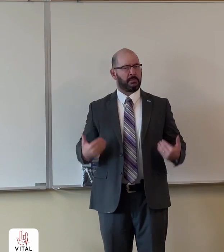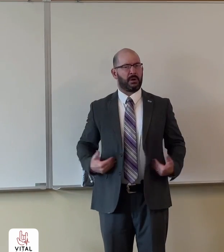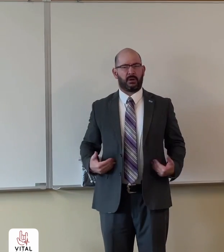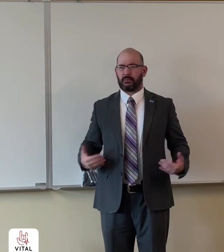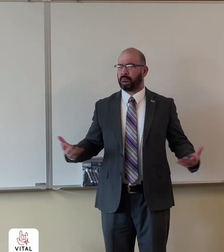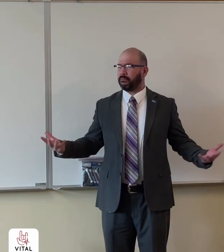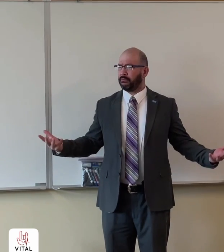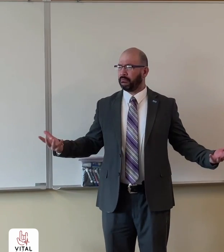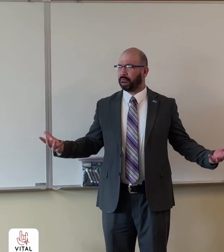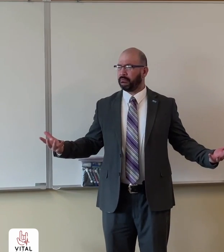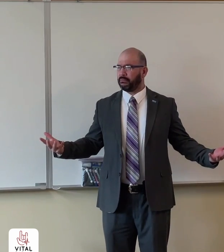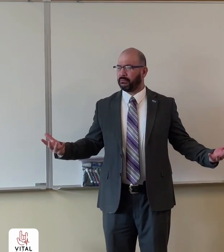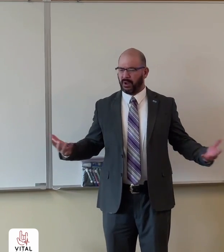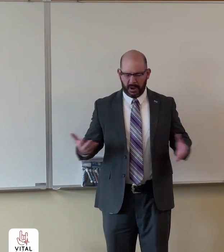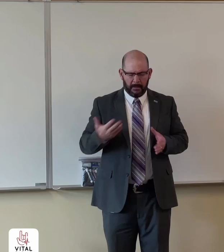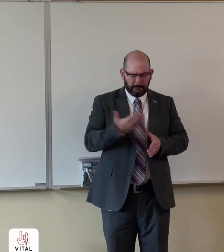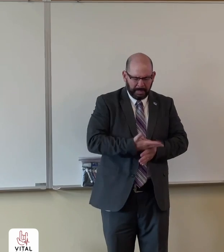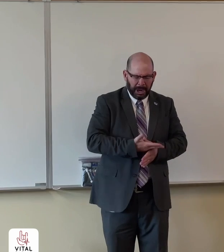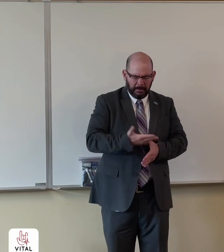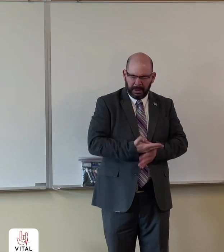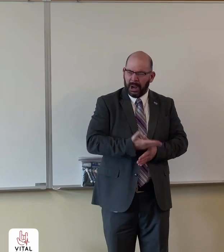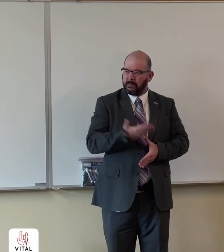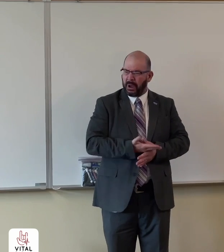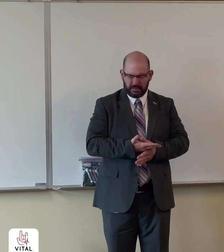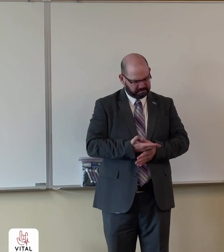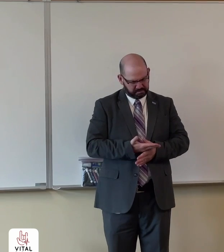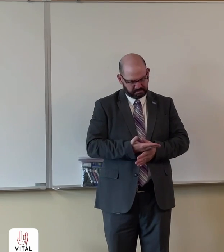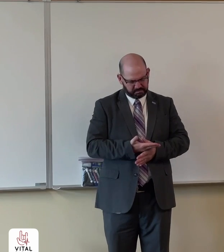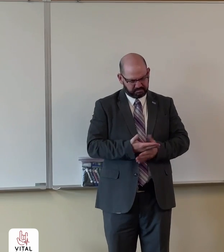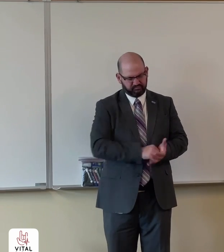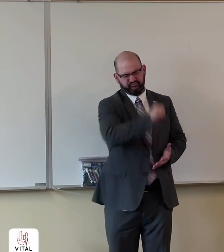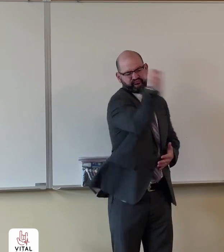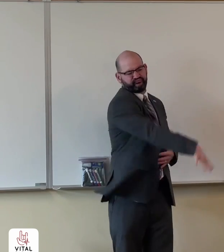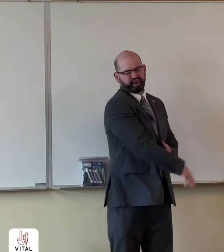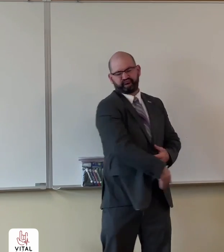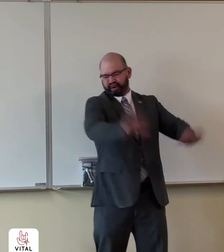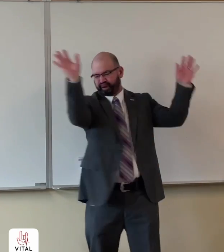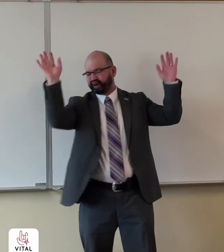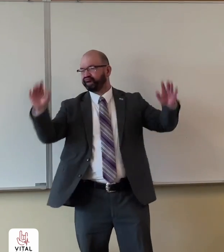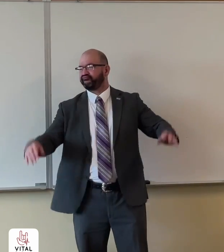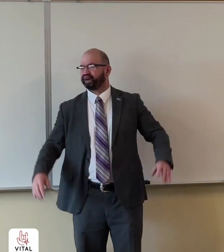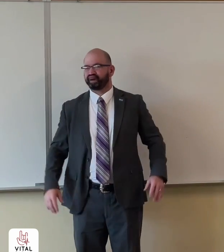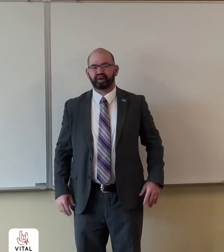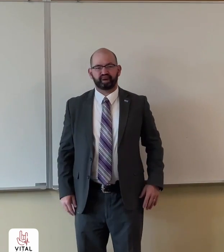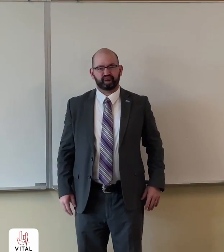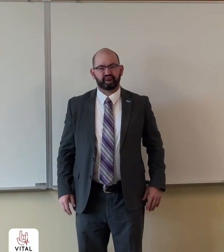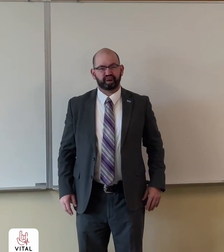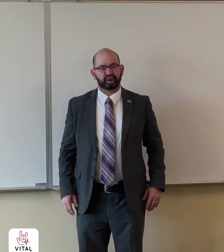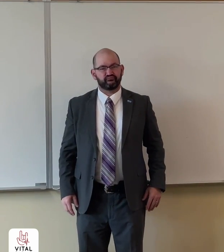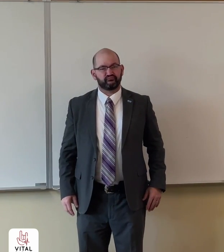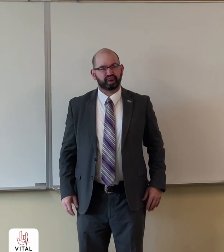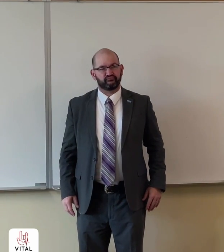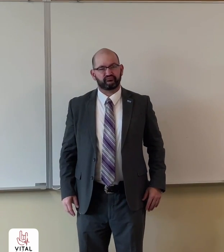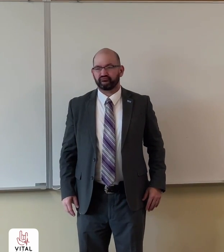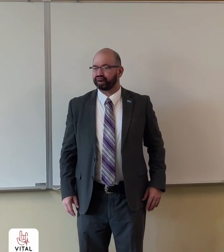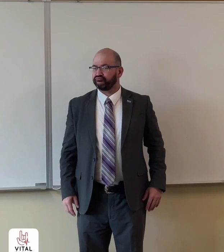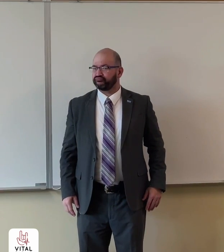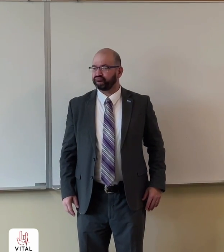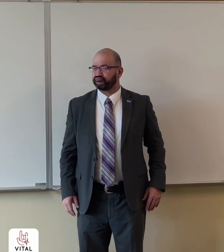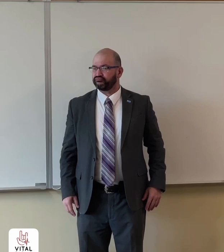It's my body, right? And this baby's bothering me. I'll just get rid of it. It doesn't fit into